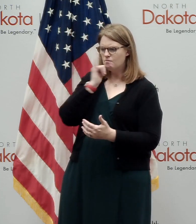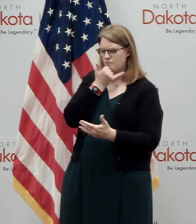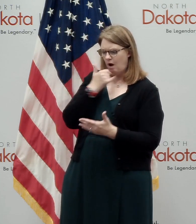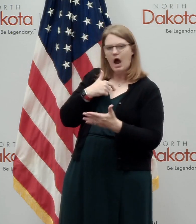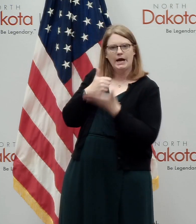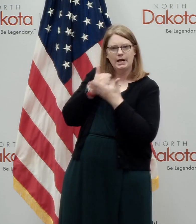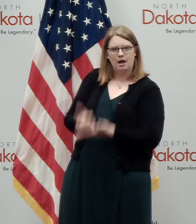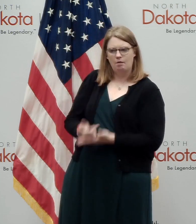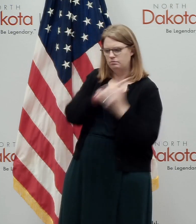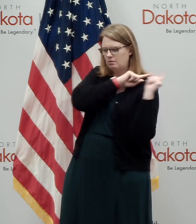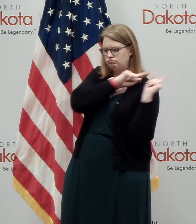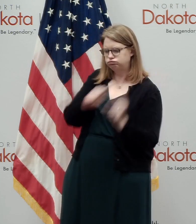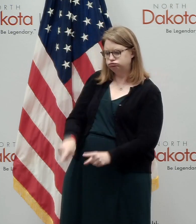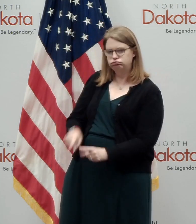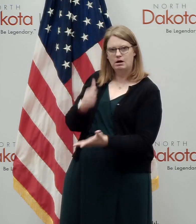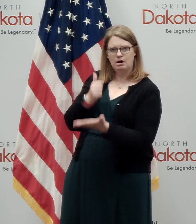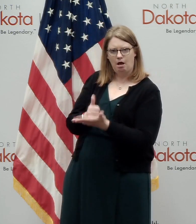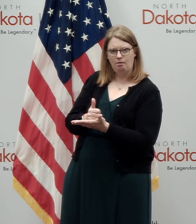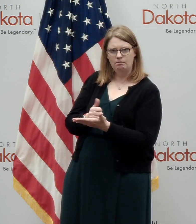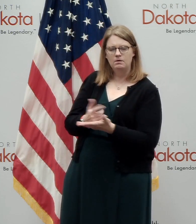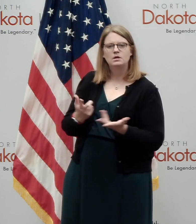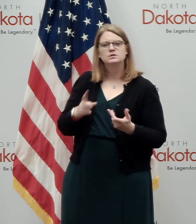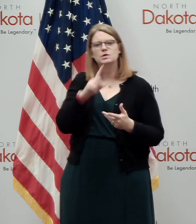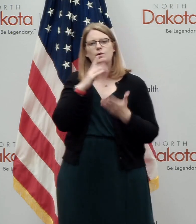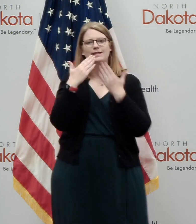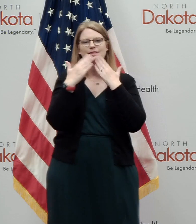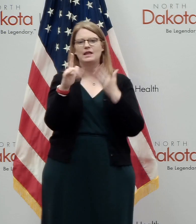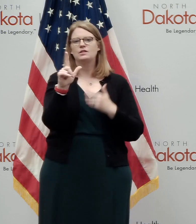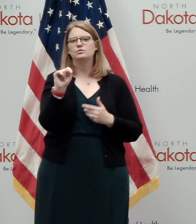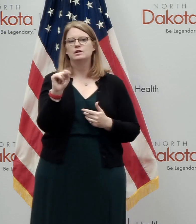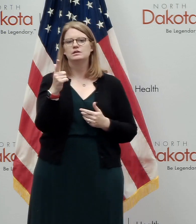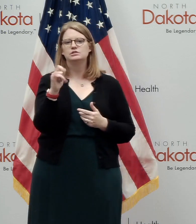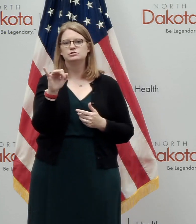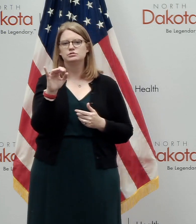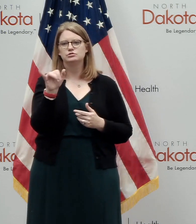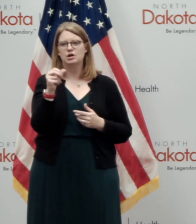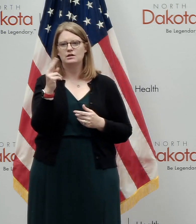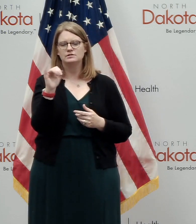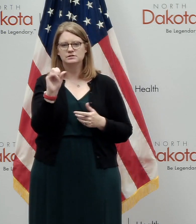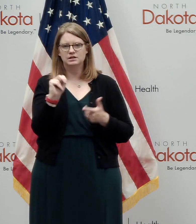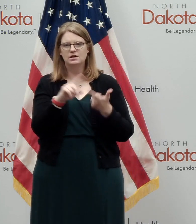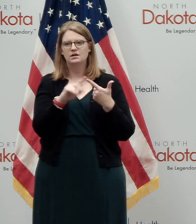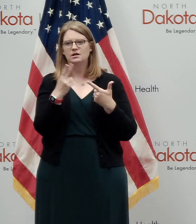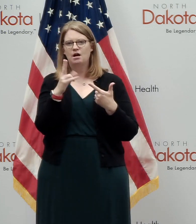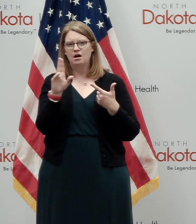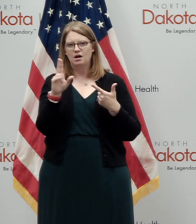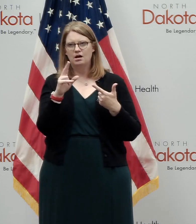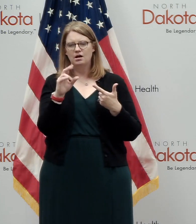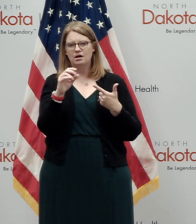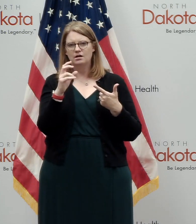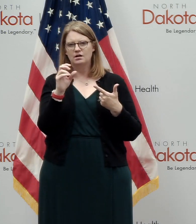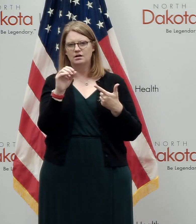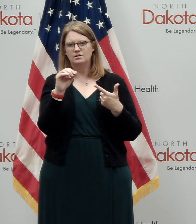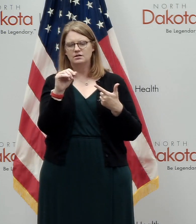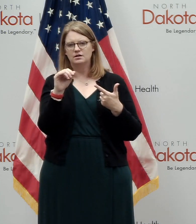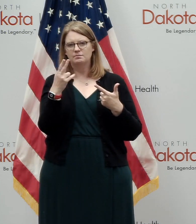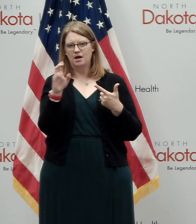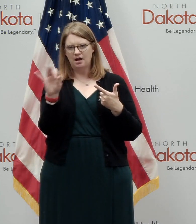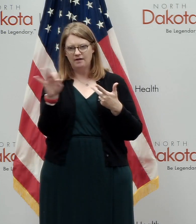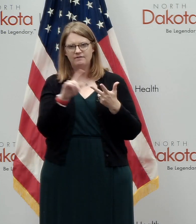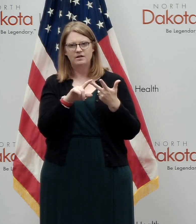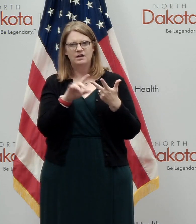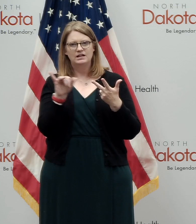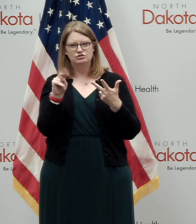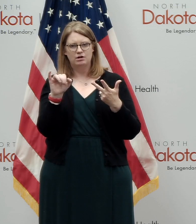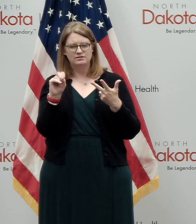someone's life is in danger. So thank you, Lieutenant Johnson, Sergeant Arndt, and Officer Huff for your swift and life-saving response. Uh, we know